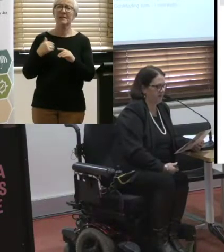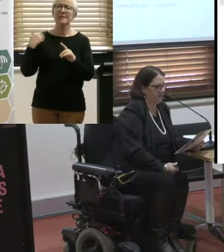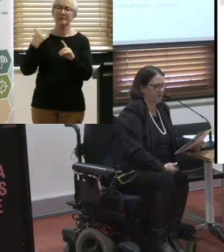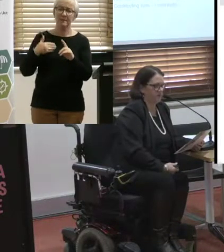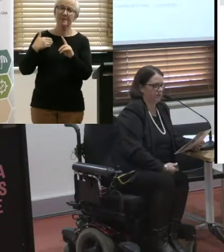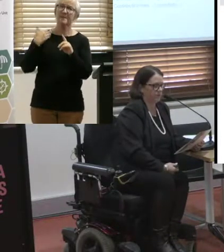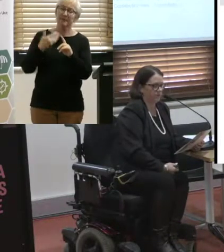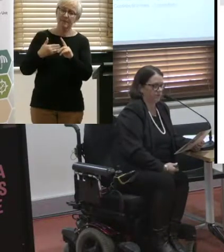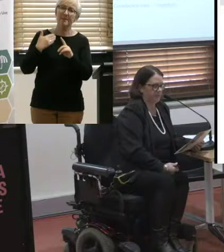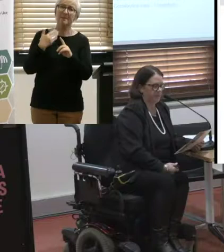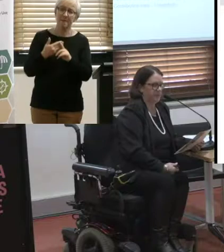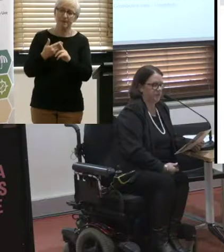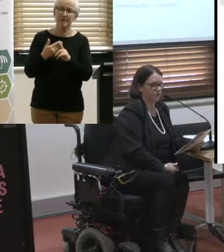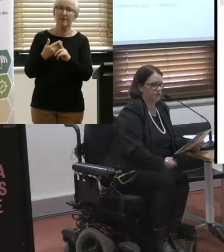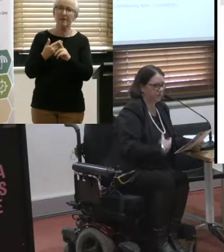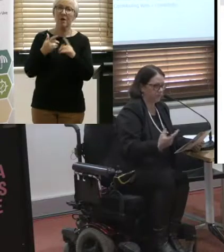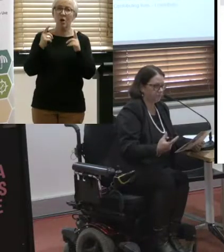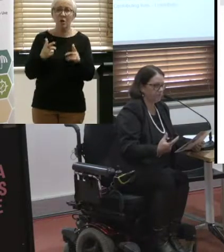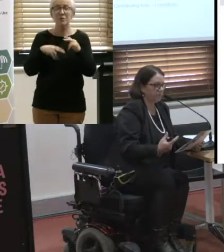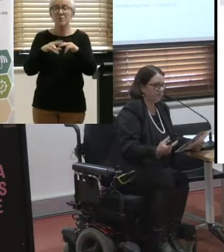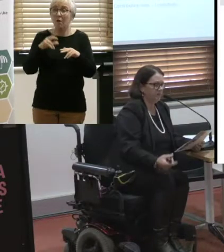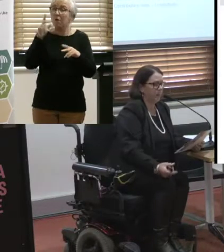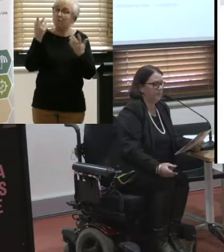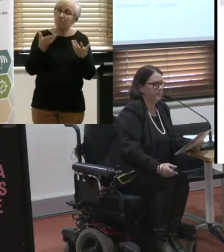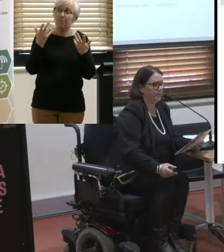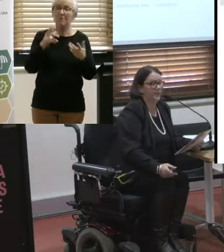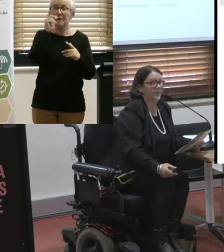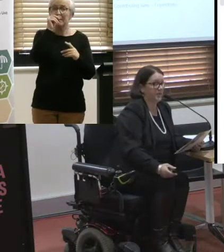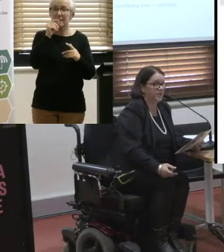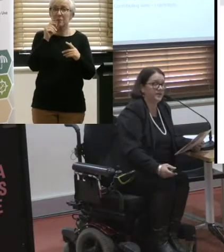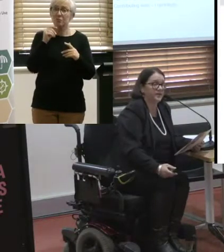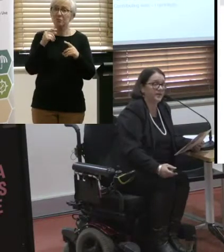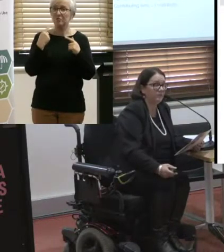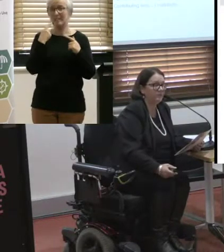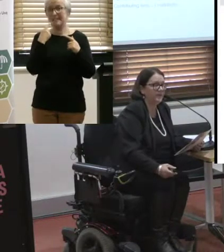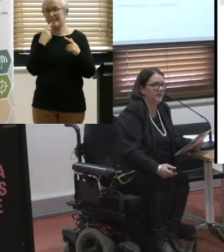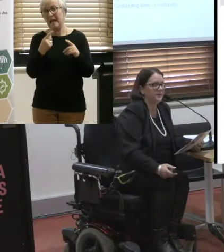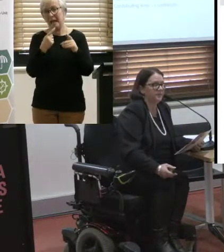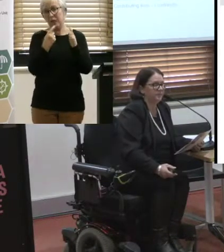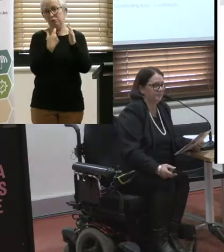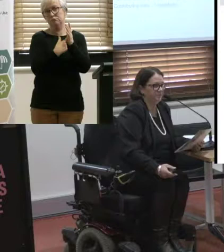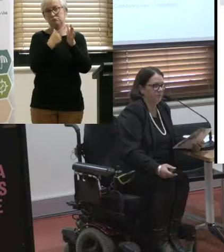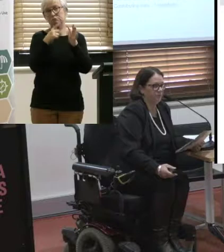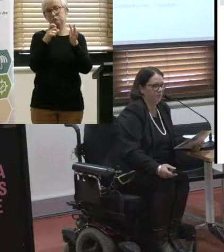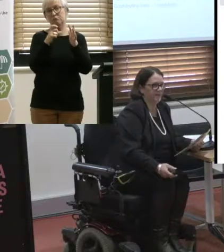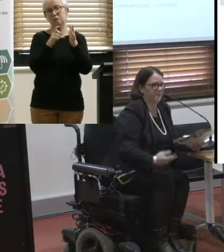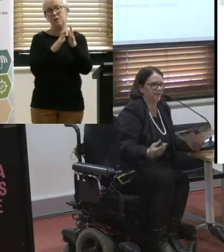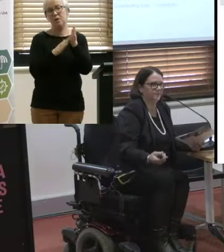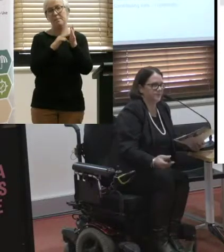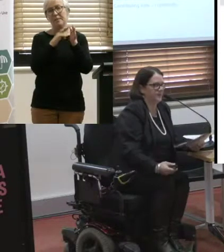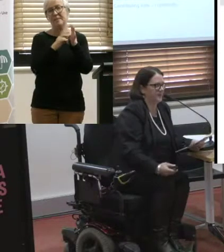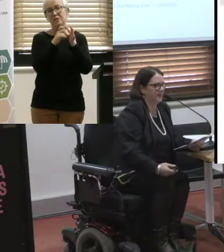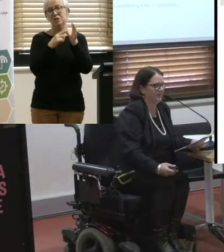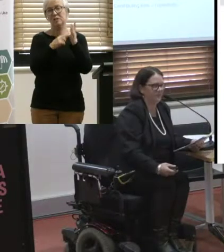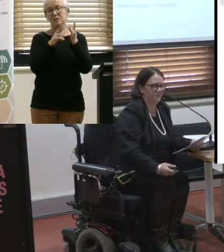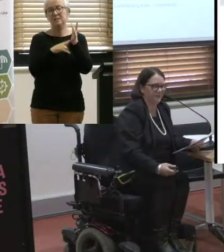There's lots of potential recommendations that can come from that, but one can't